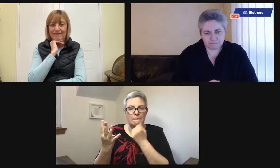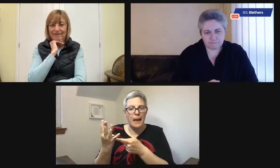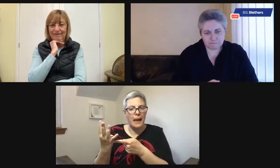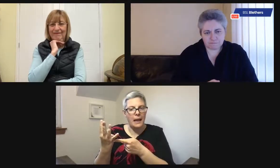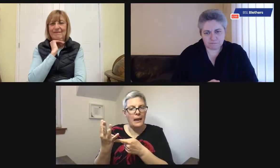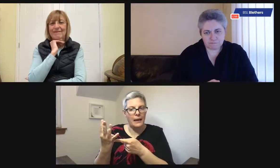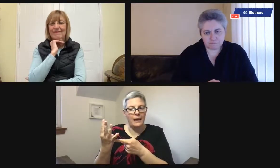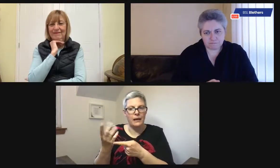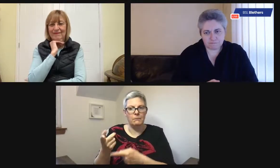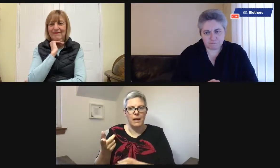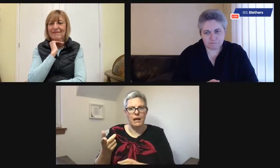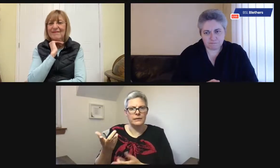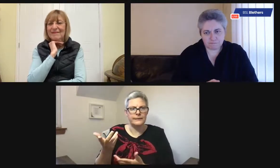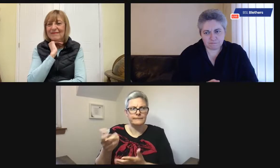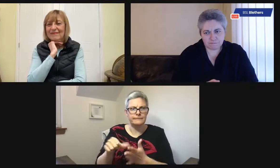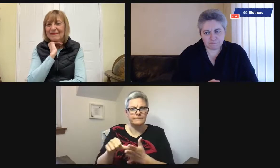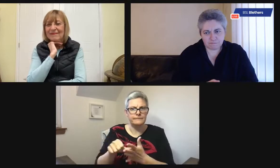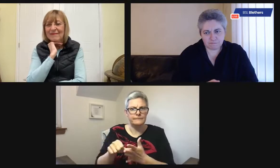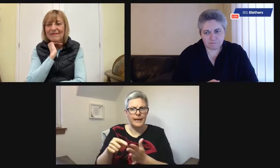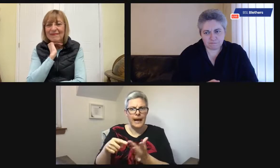maybe number three, number four.